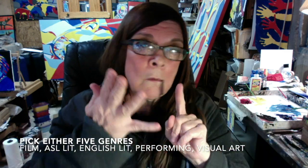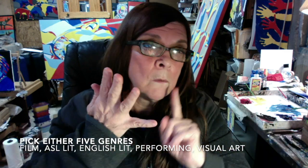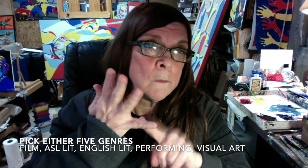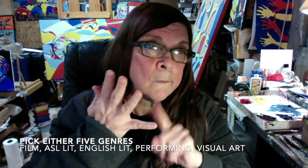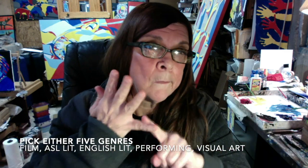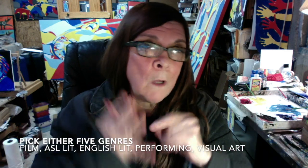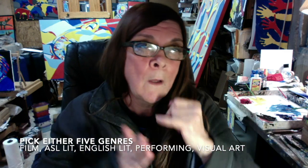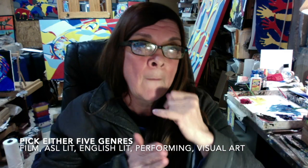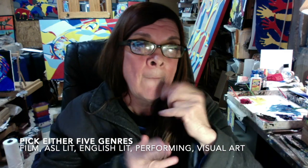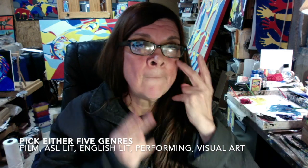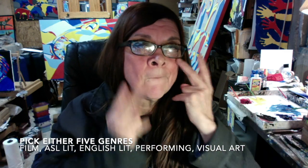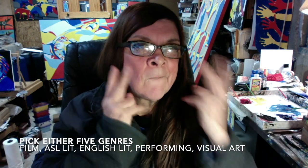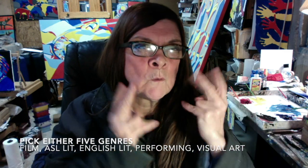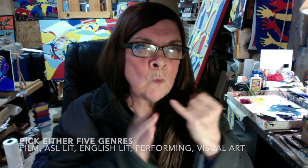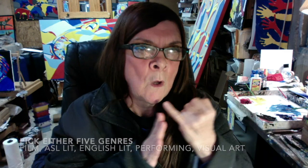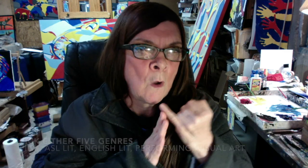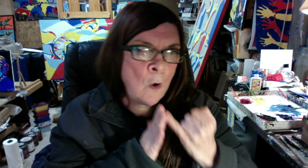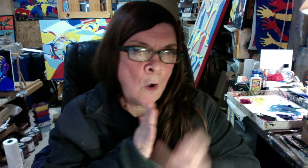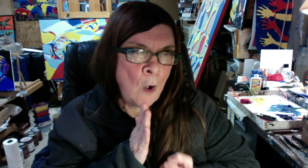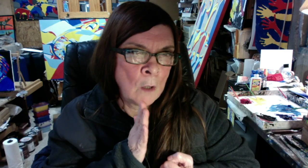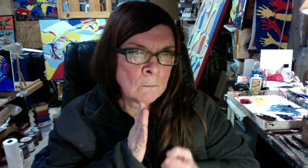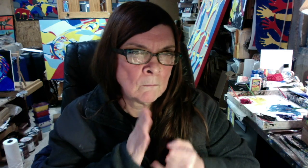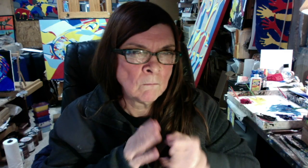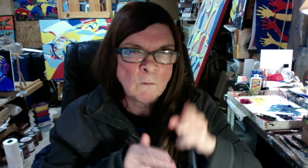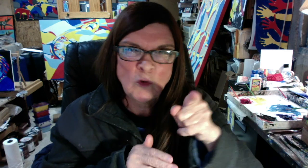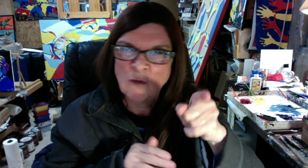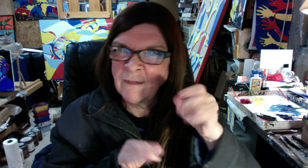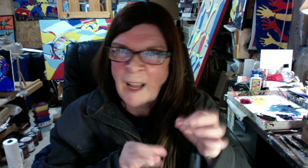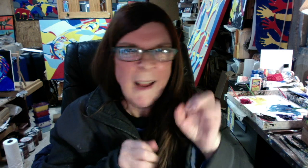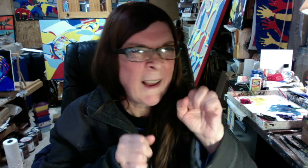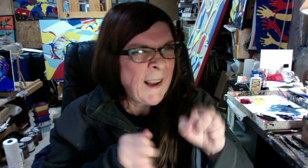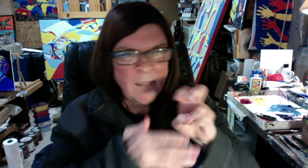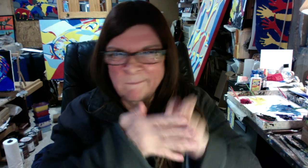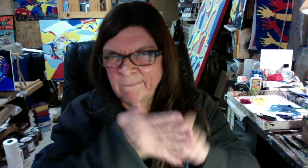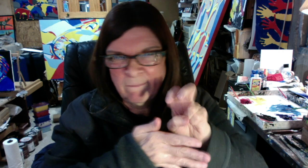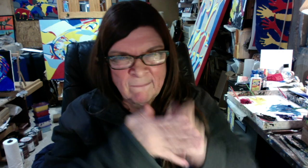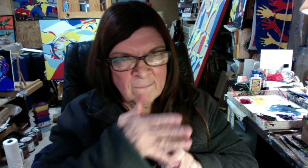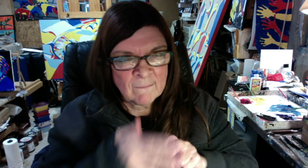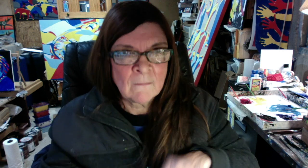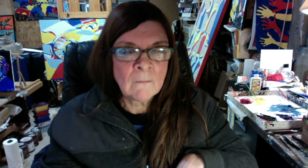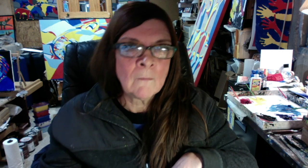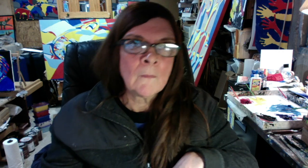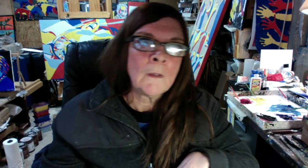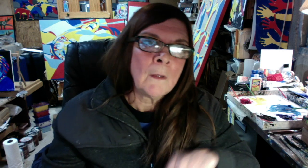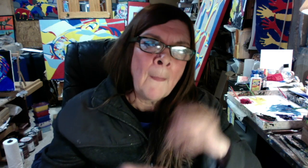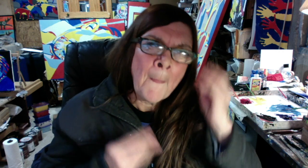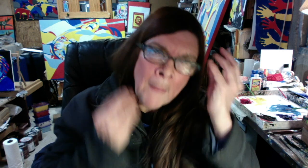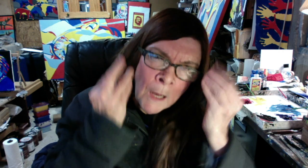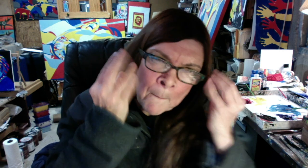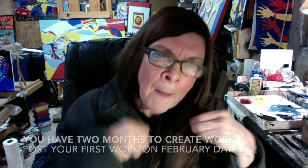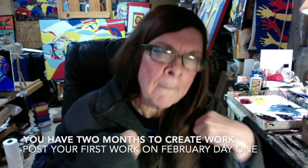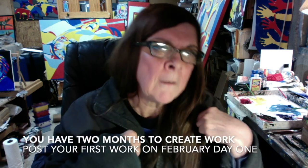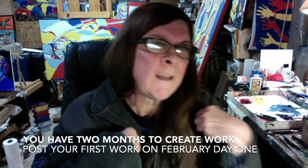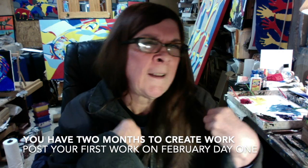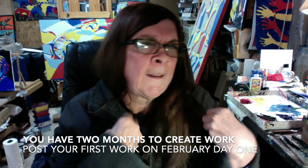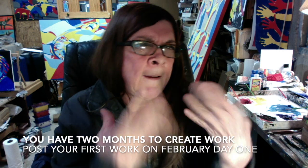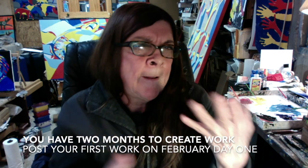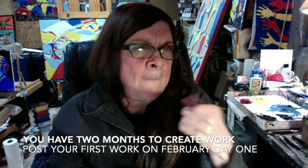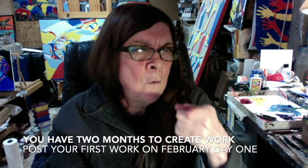another third into a bowl, and then you're to take the orange, and you're going to